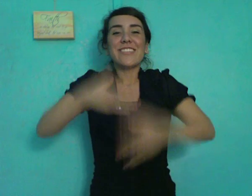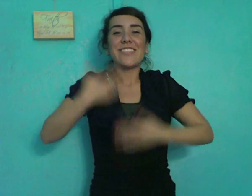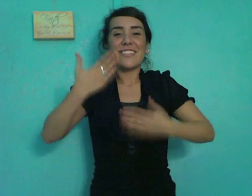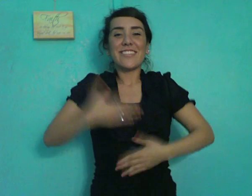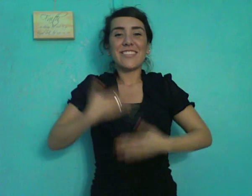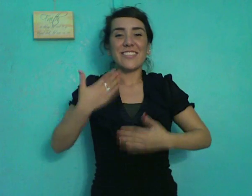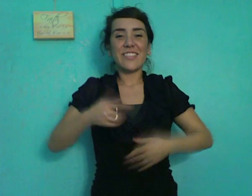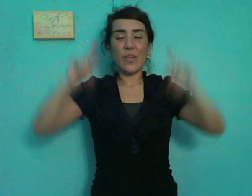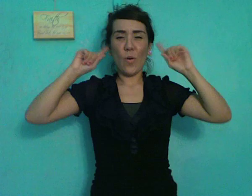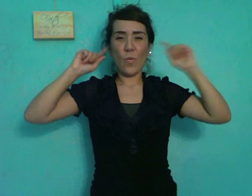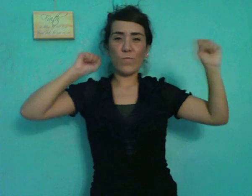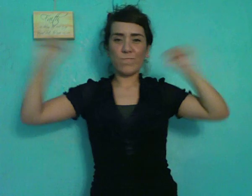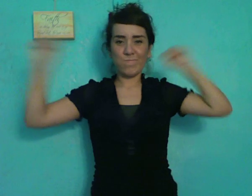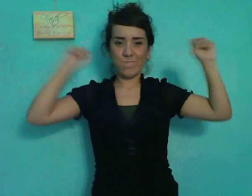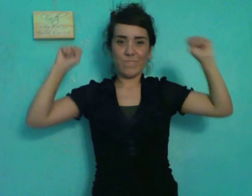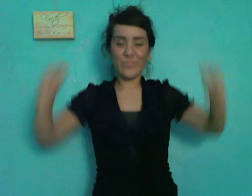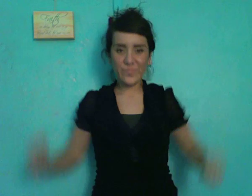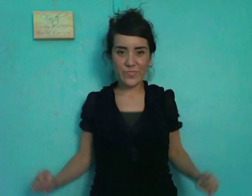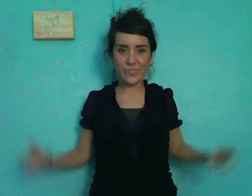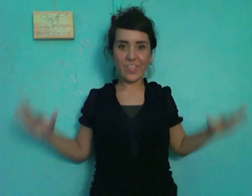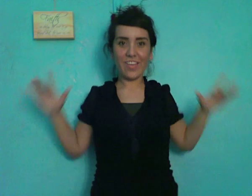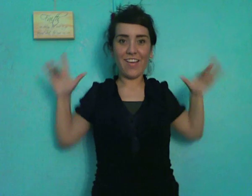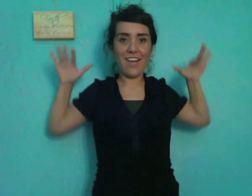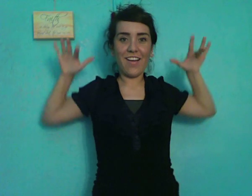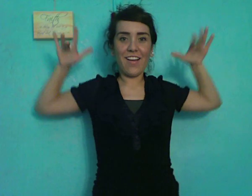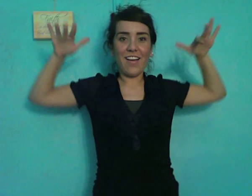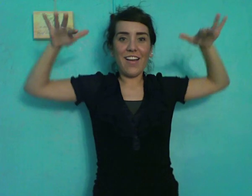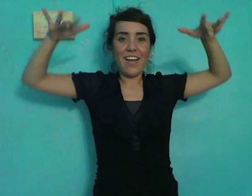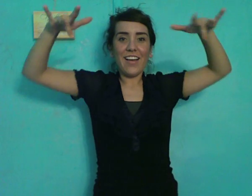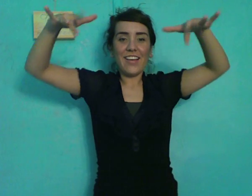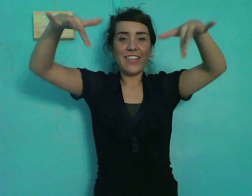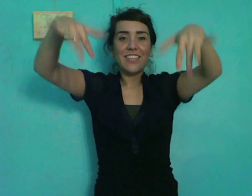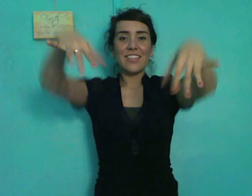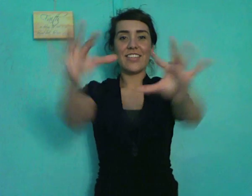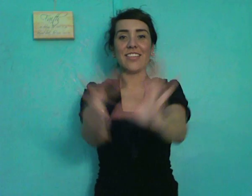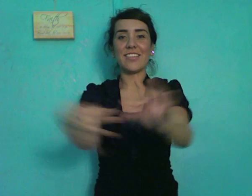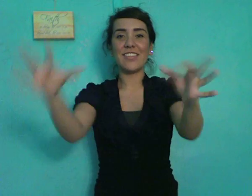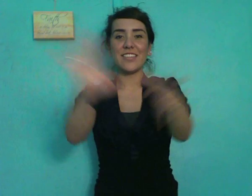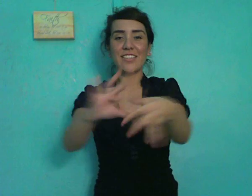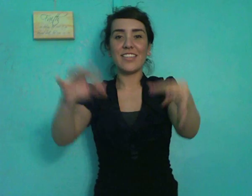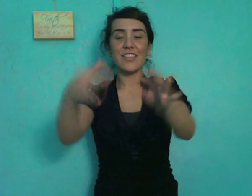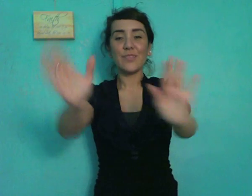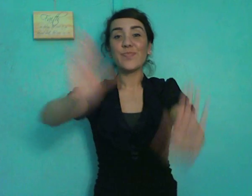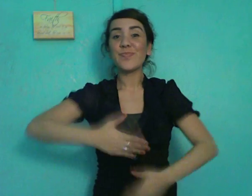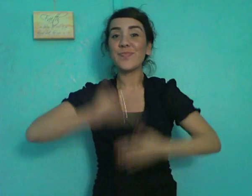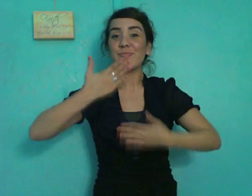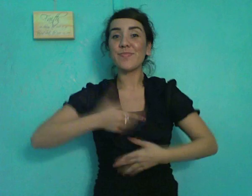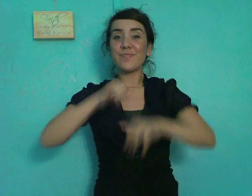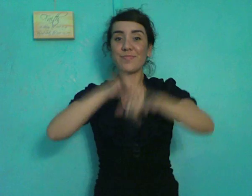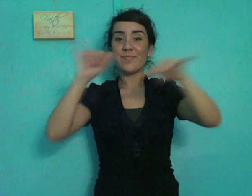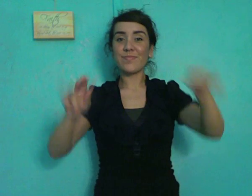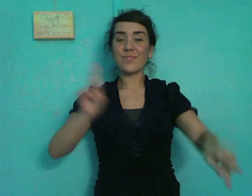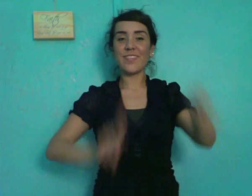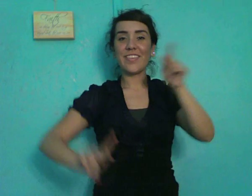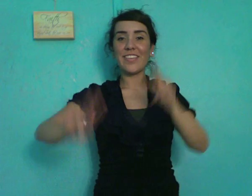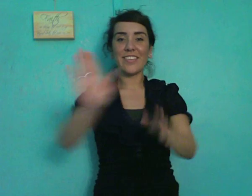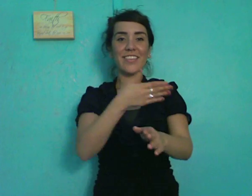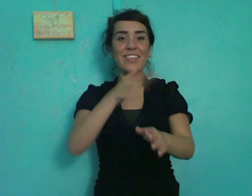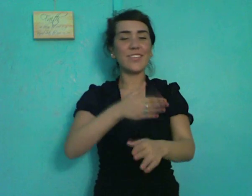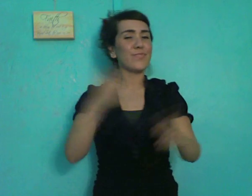fill in the air. Oh, how the love, raise in the sun, go in the dead, tell in the dead, tell tell in the dead, the wild people sing